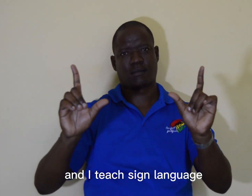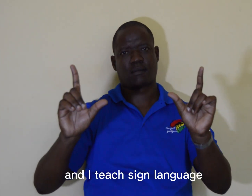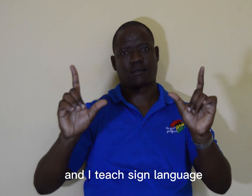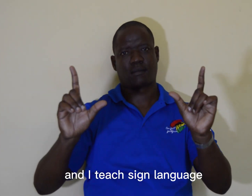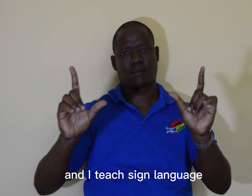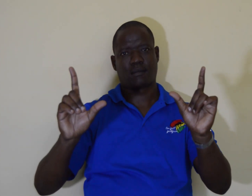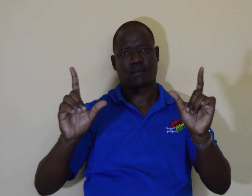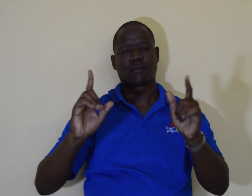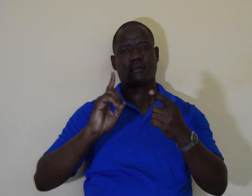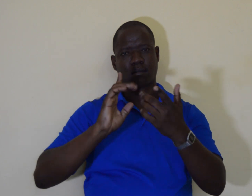language.